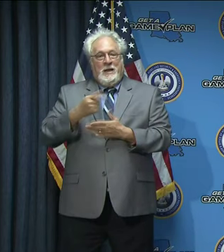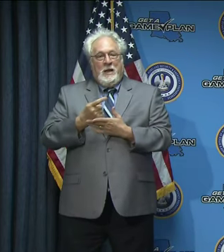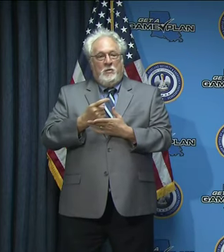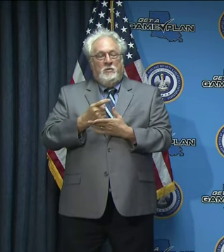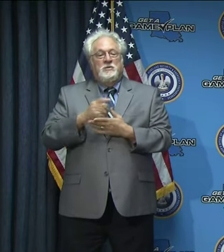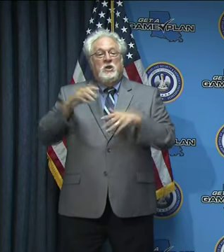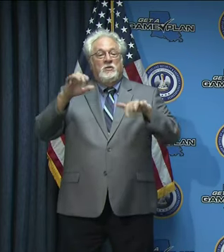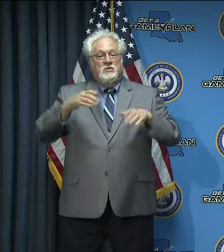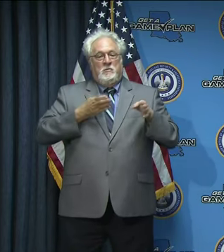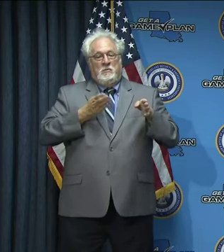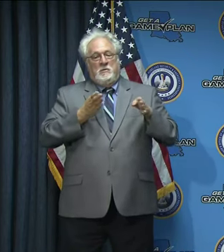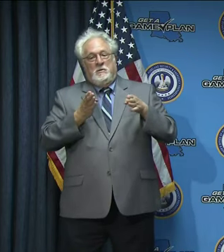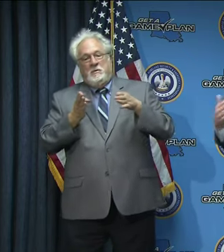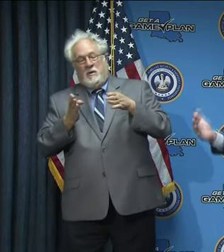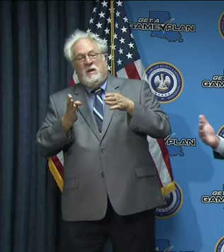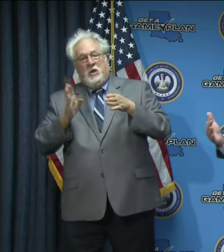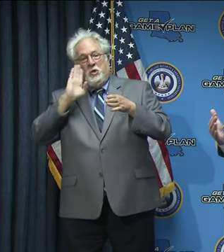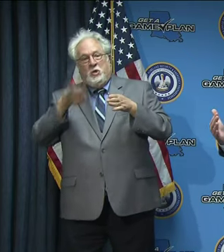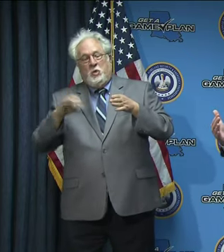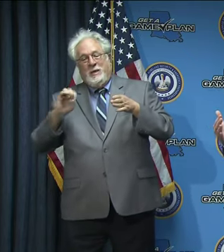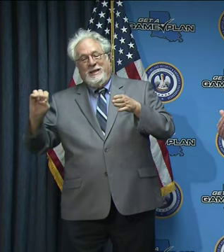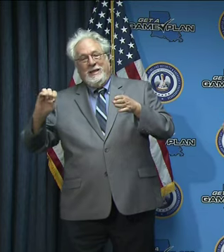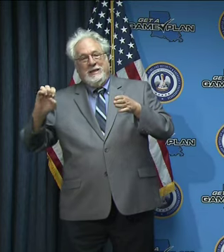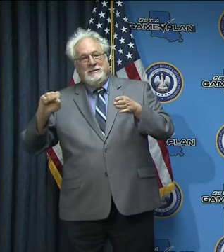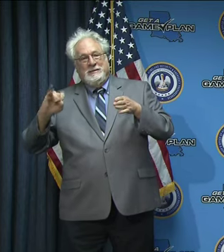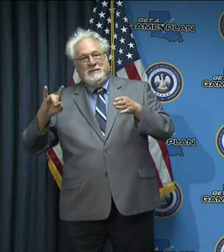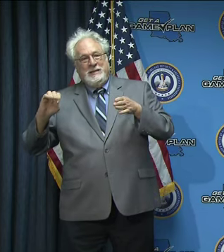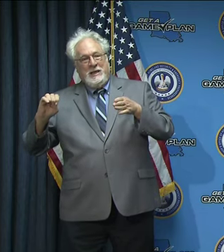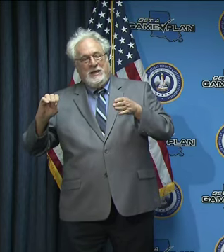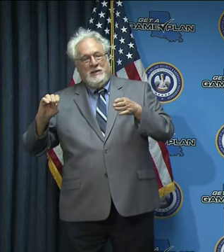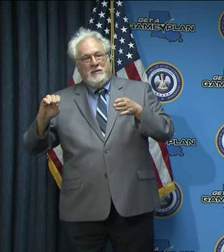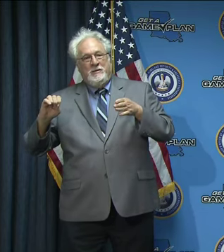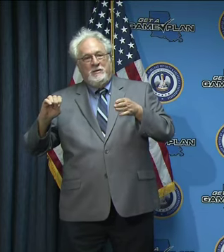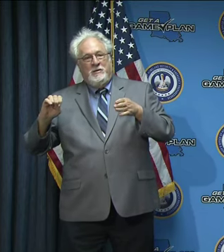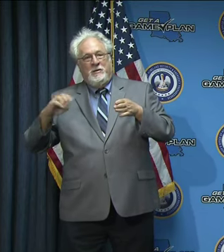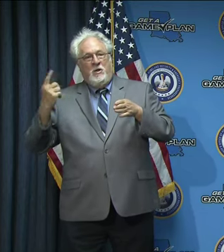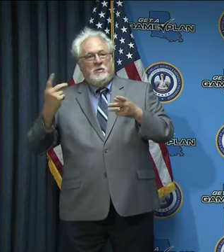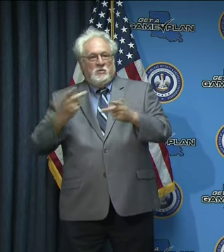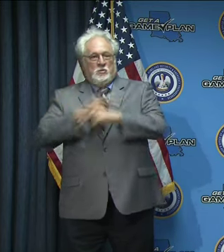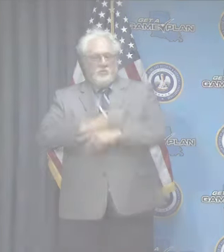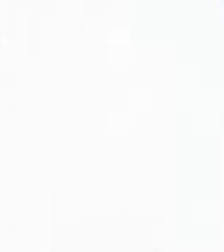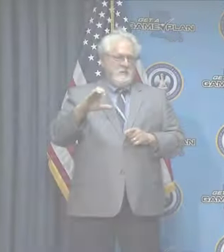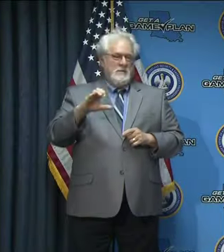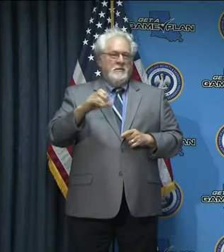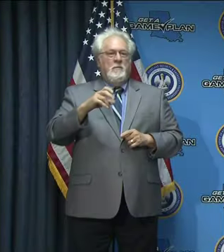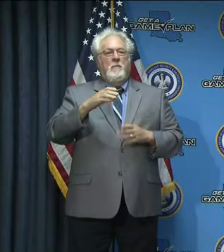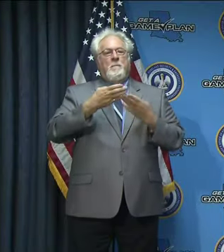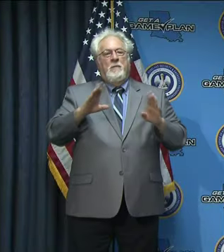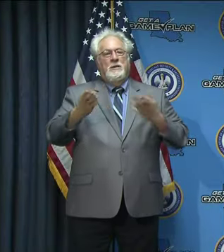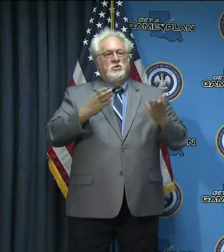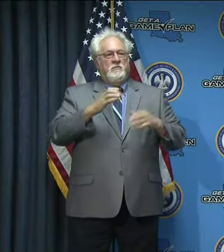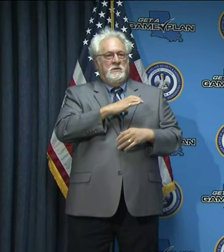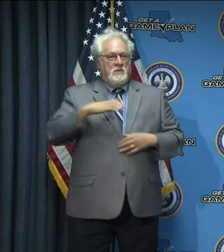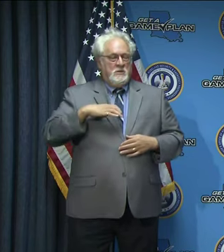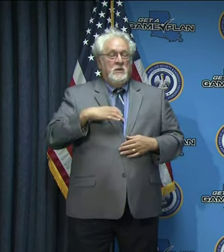itself moved east. And we always knew that the east side of the storm would be the worst. And